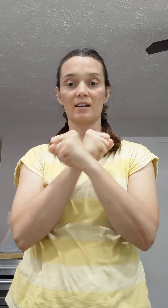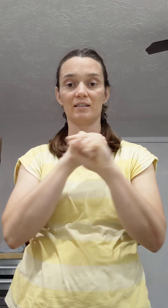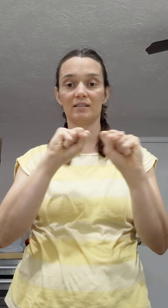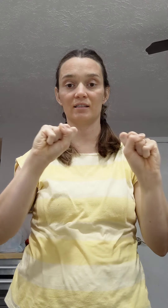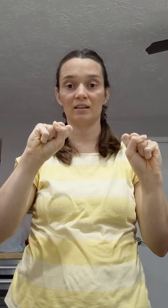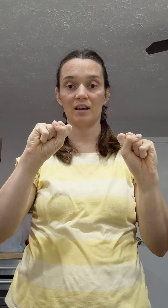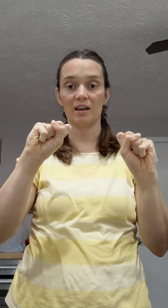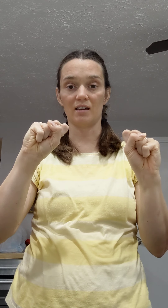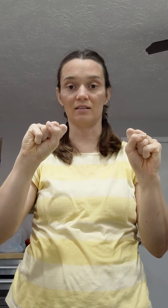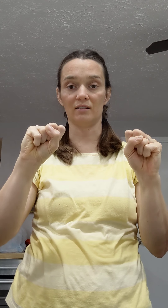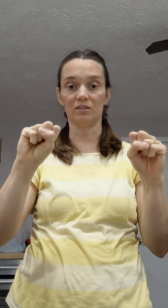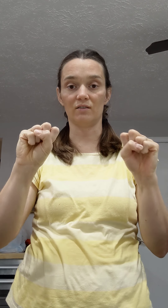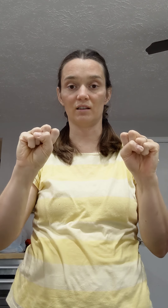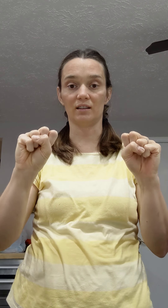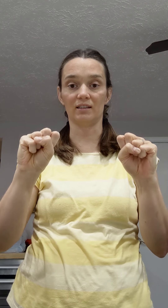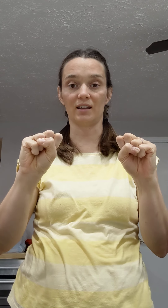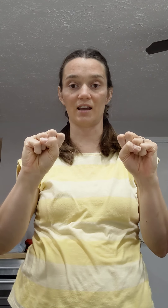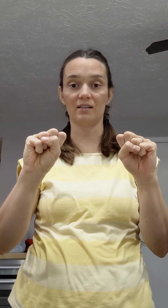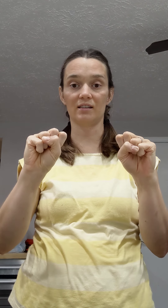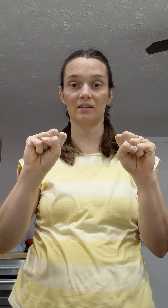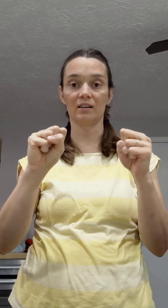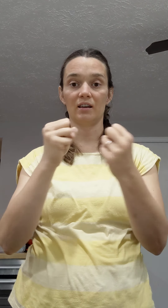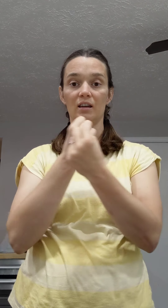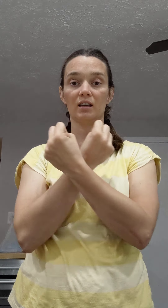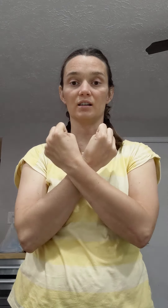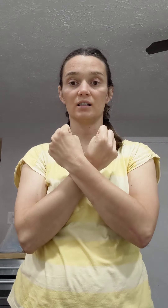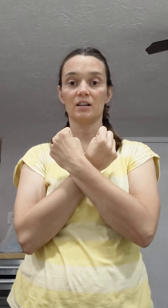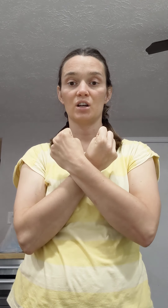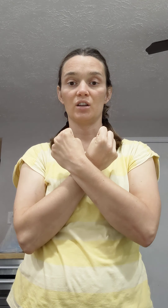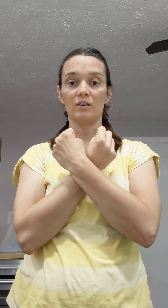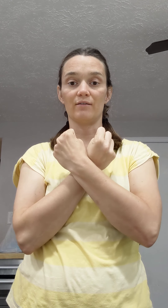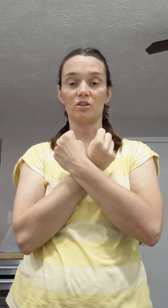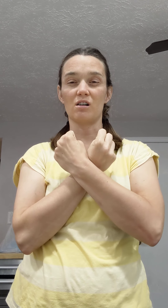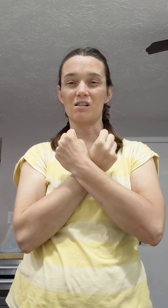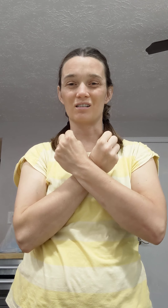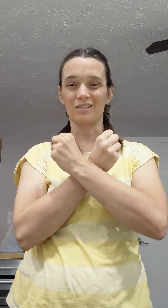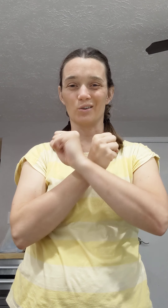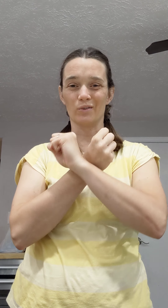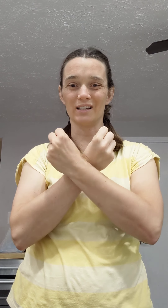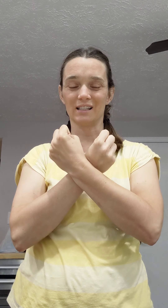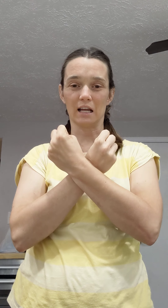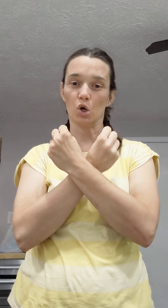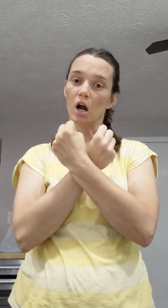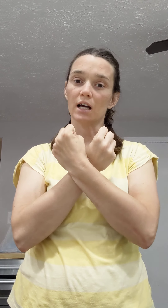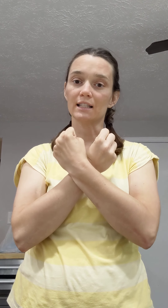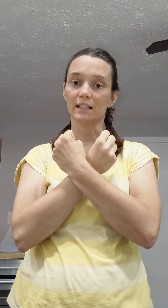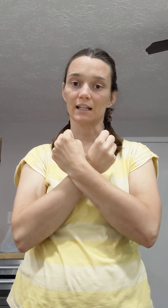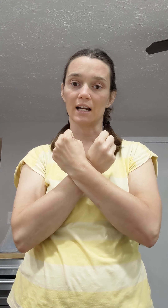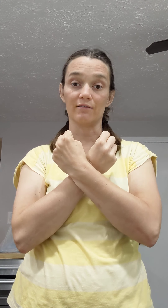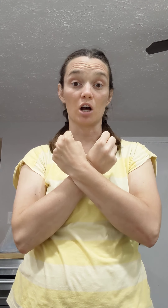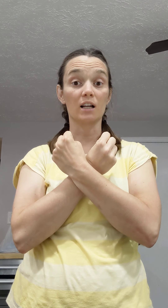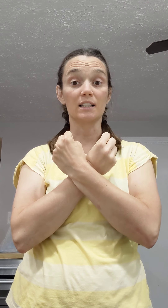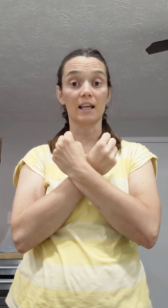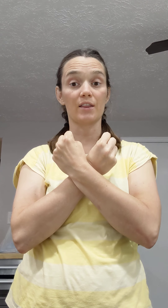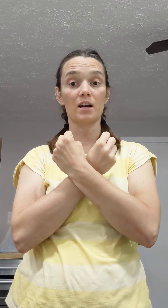S hand. So you've got this S here. You have your wrist like crossed and kind of locked together